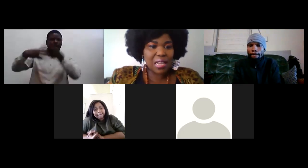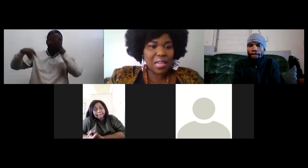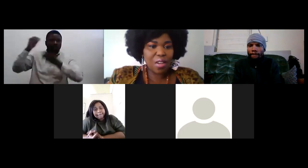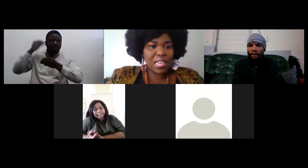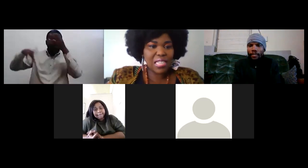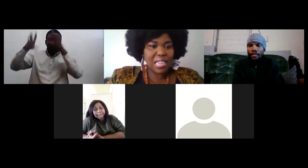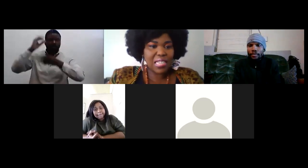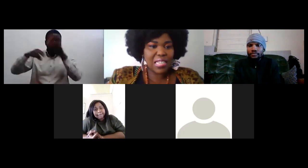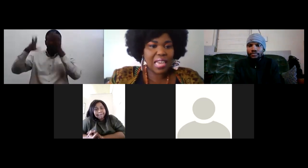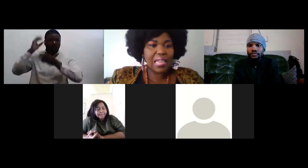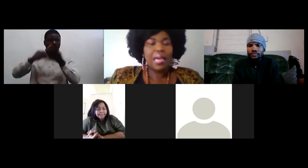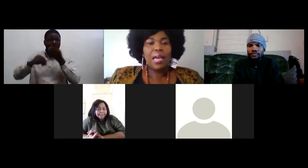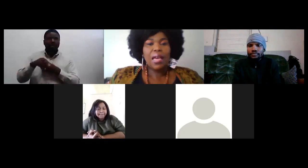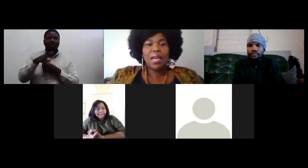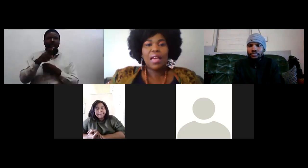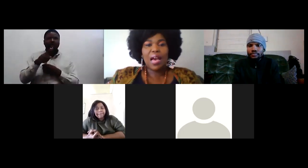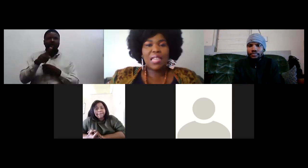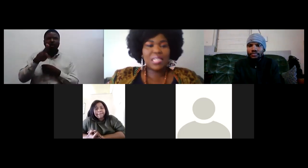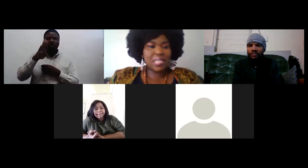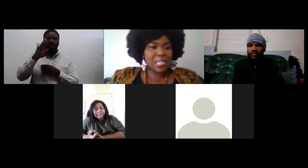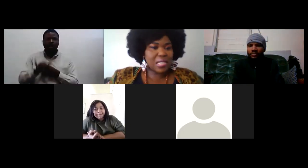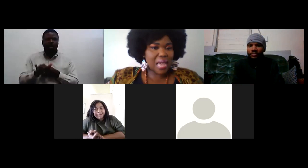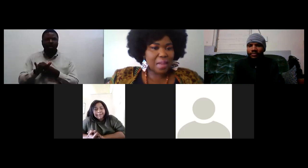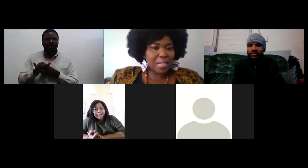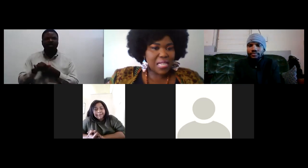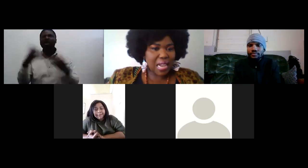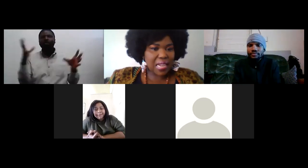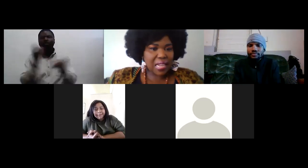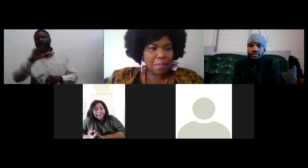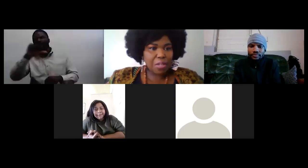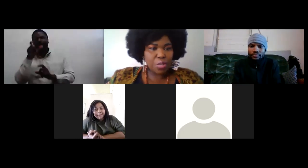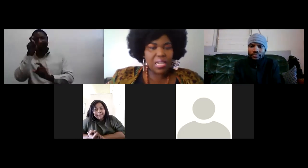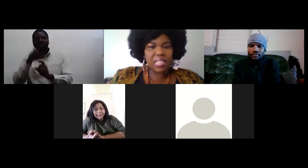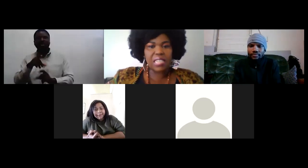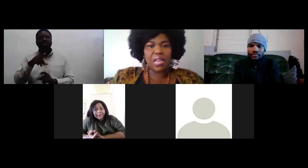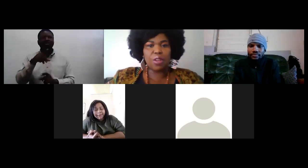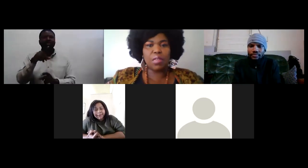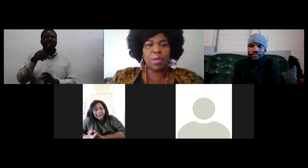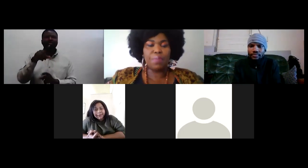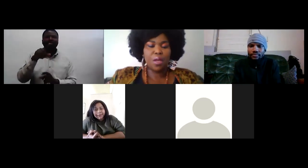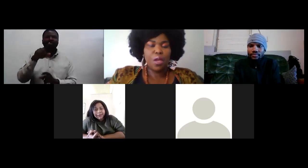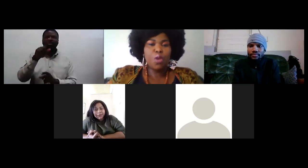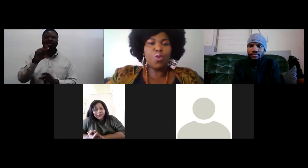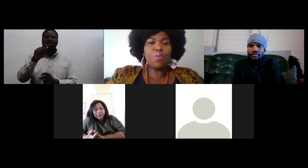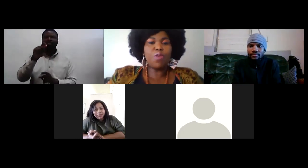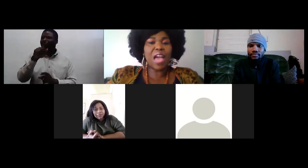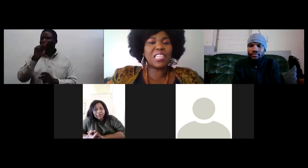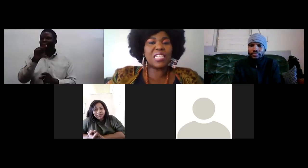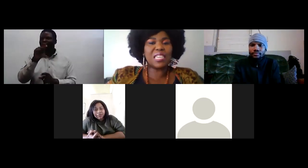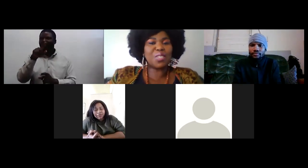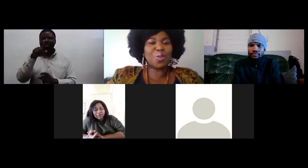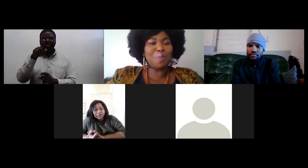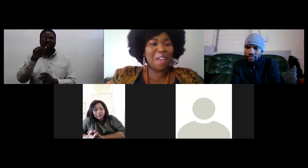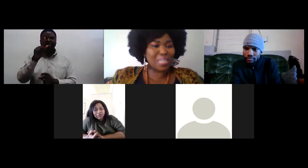oh here's tandy k uh she's in um dan sana but she'll catch us along the way ruby you